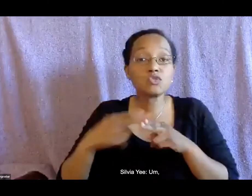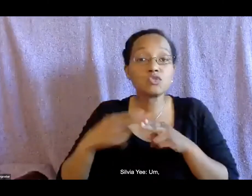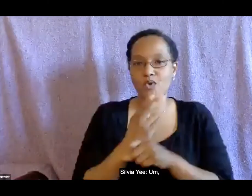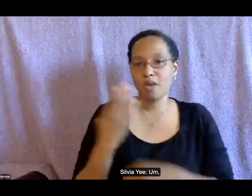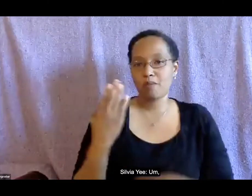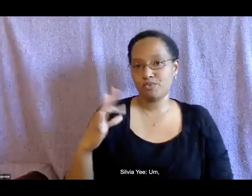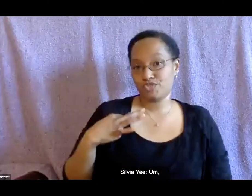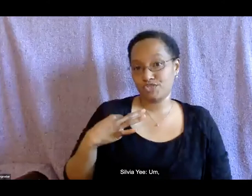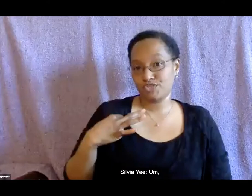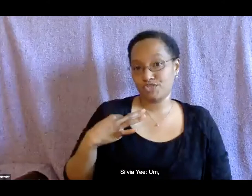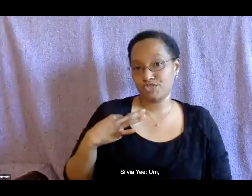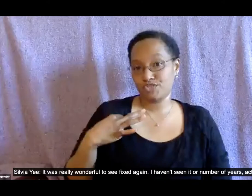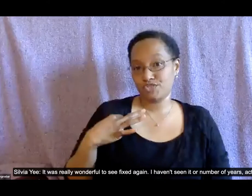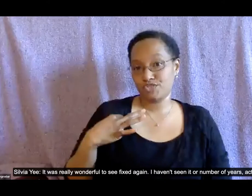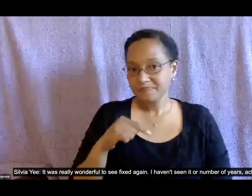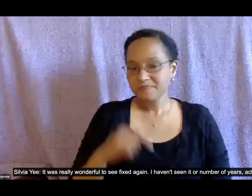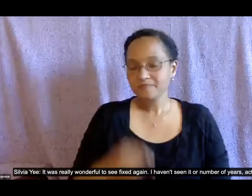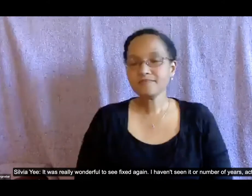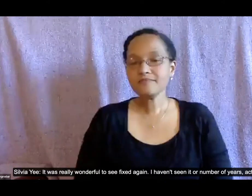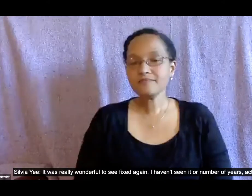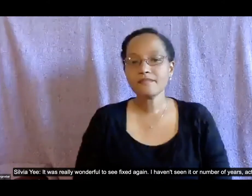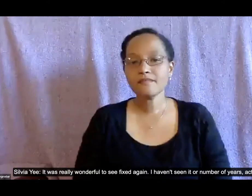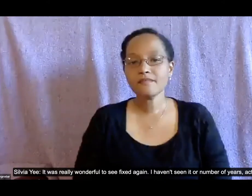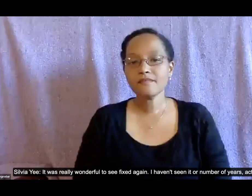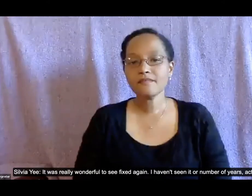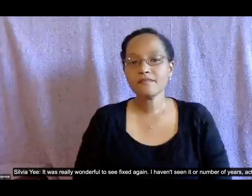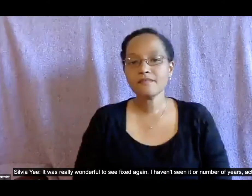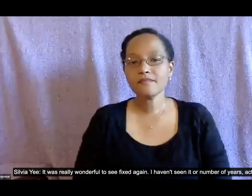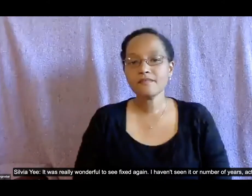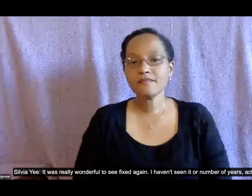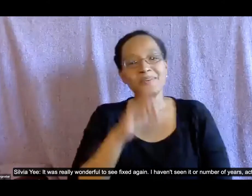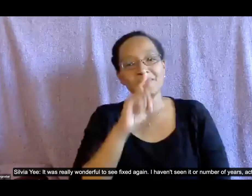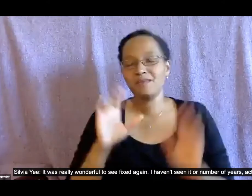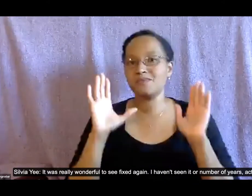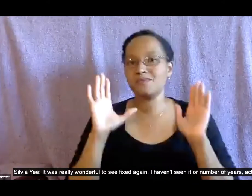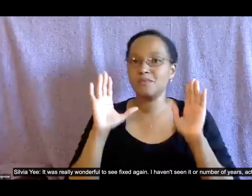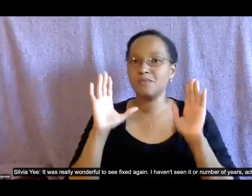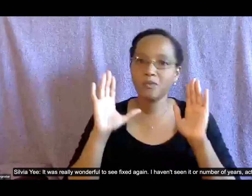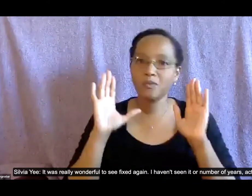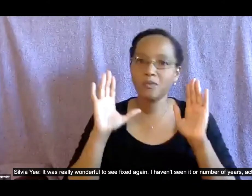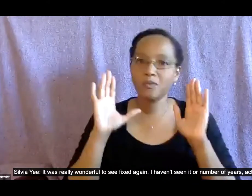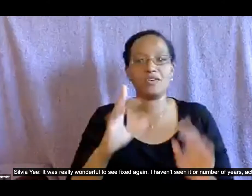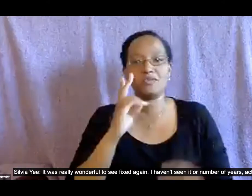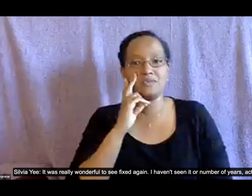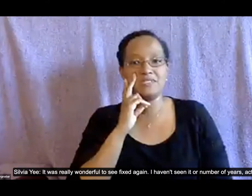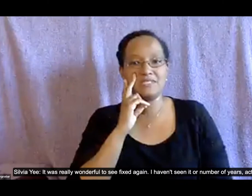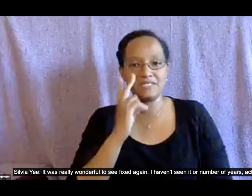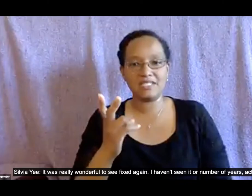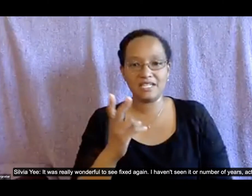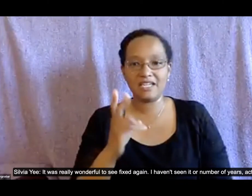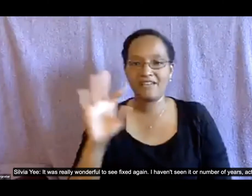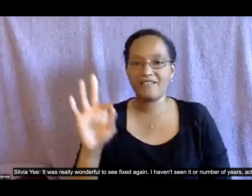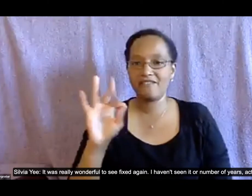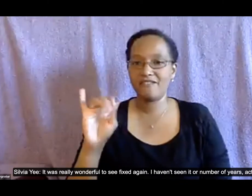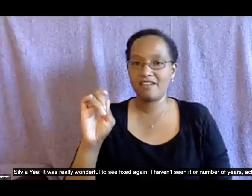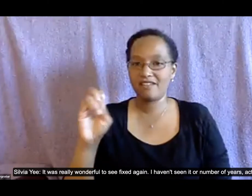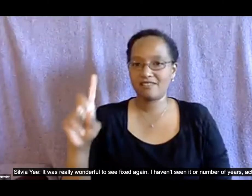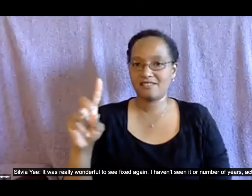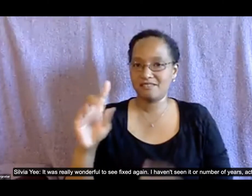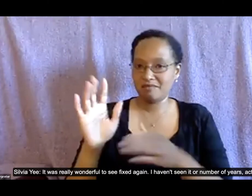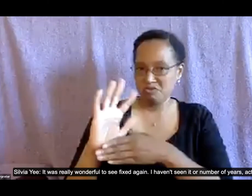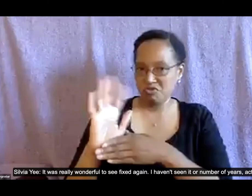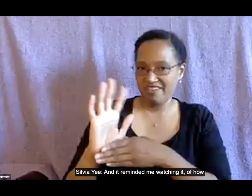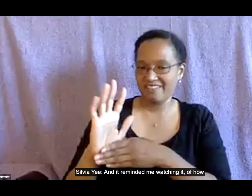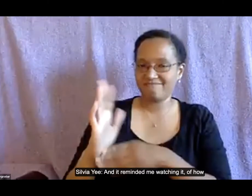it was really wonderful to see fixed again i haven't seen it for a number of years actually um